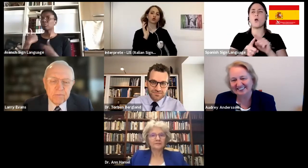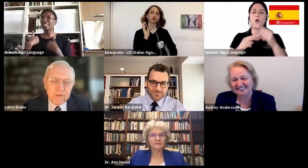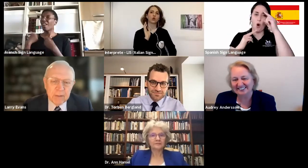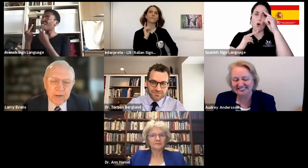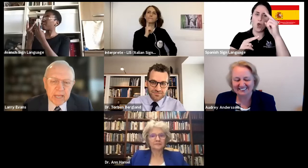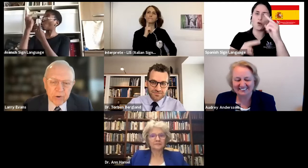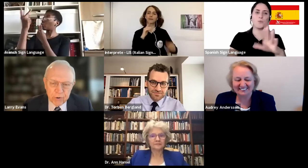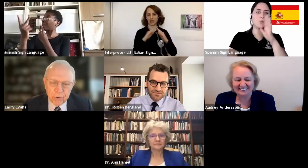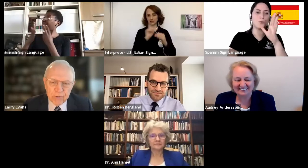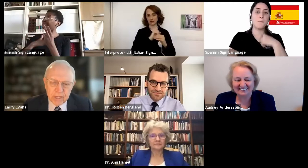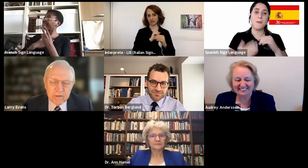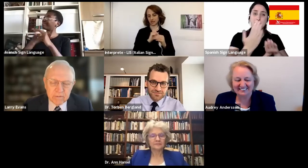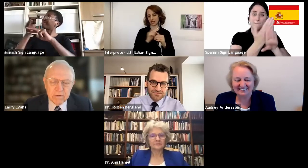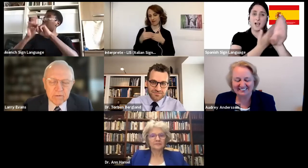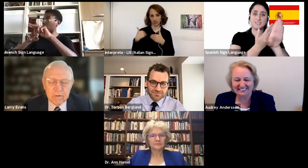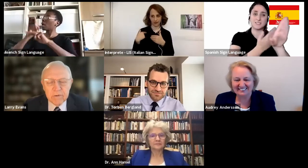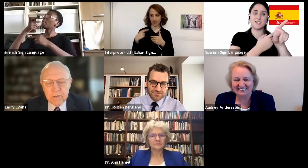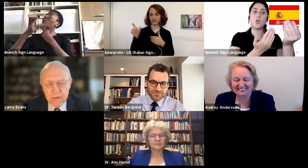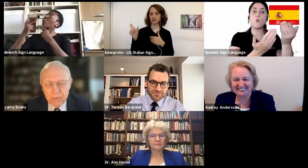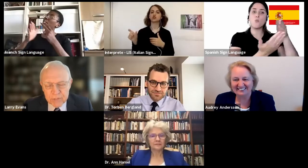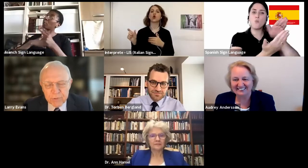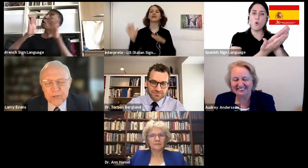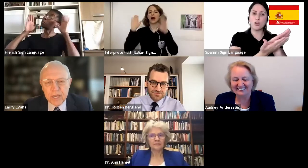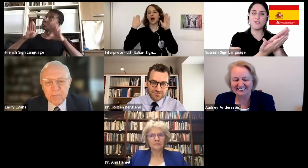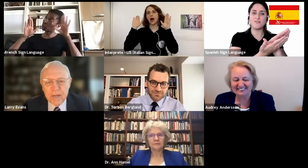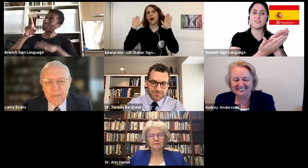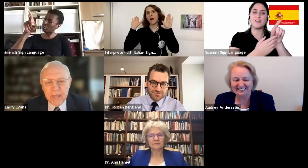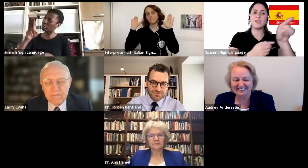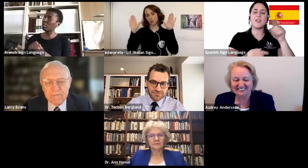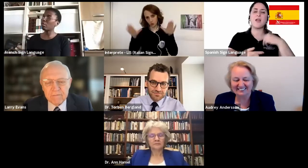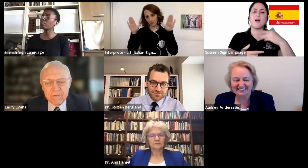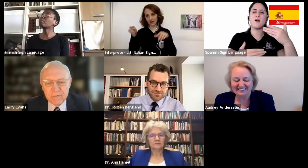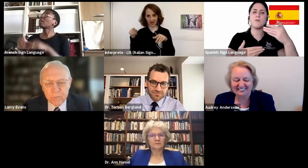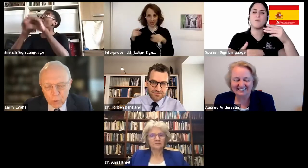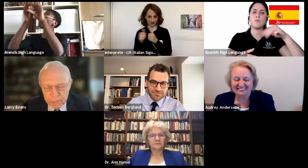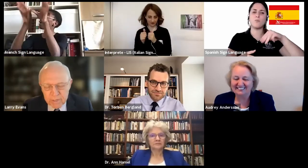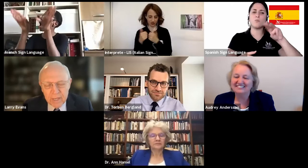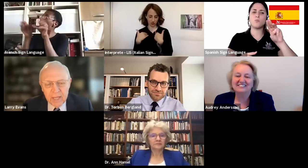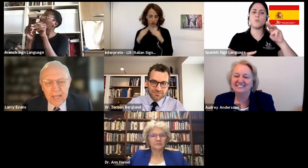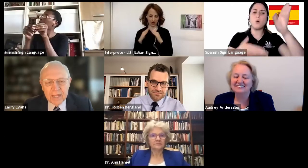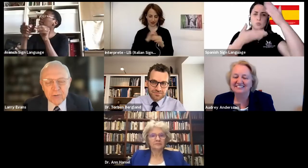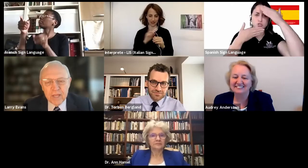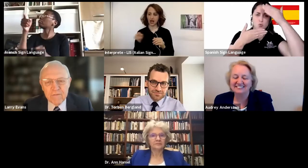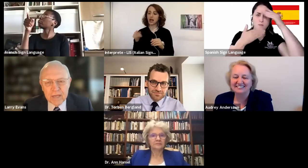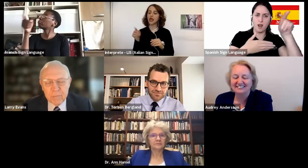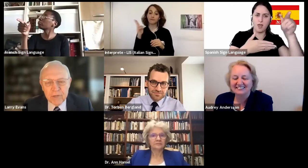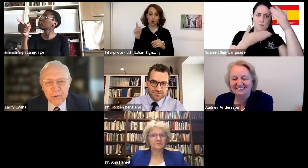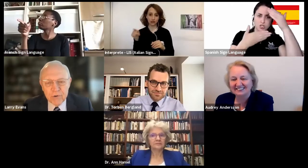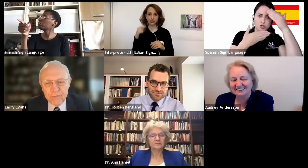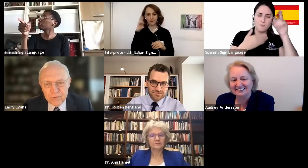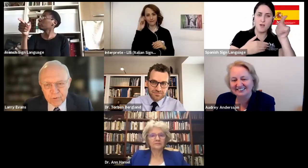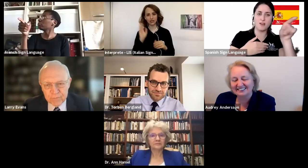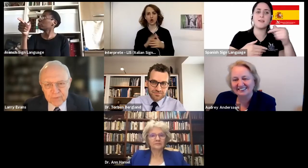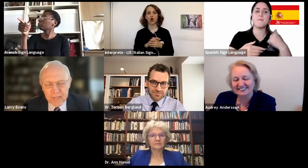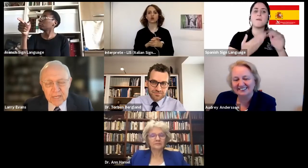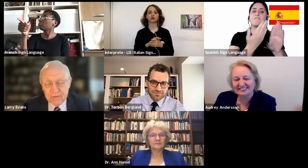family had heard that I was appreciated by that woman. And so they invited me to